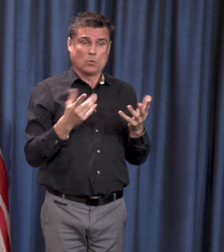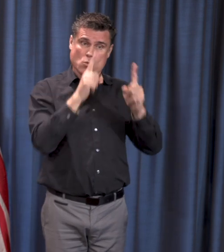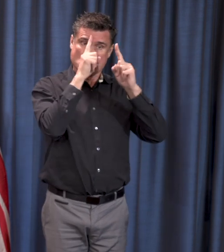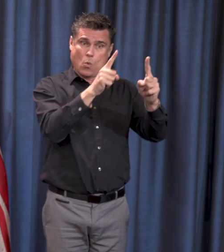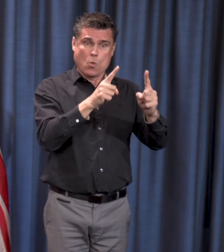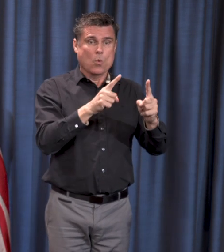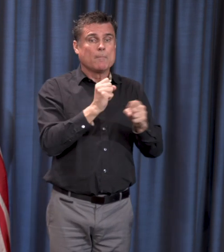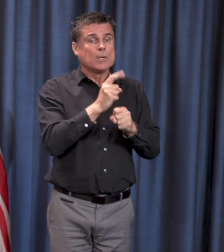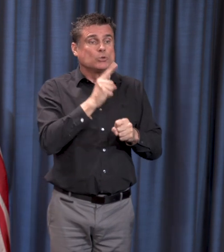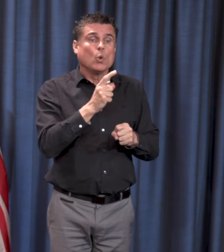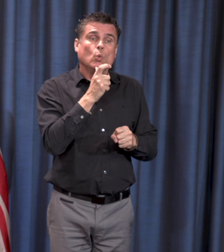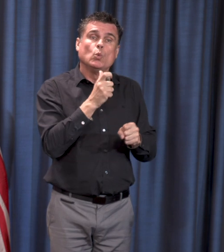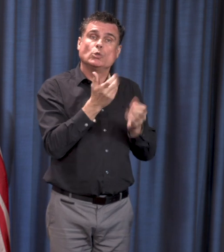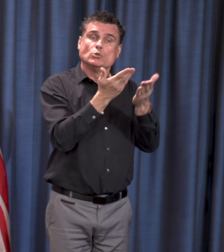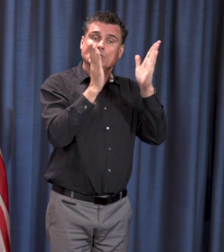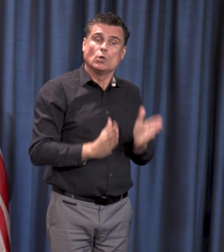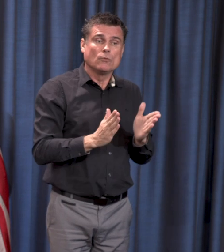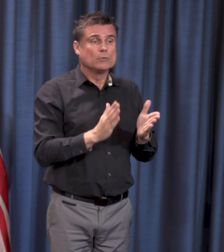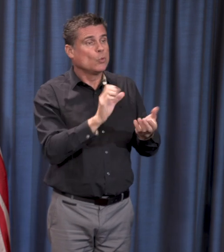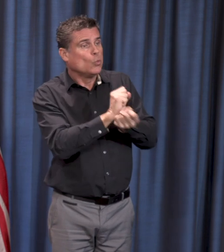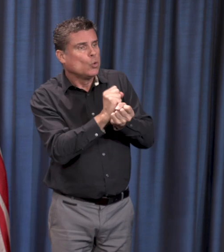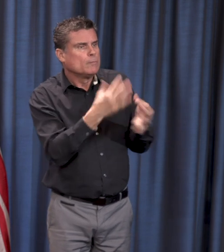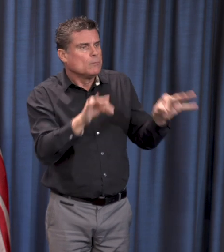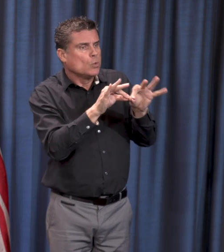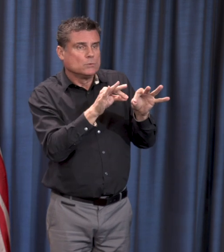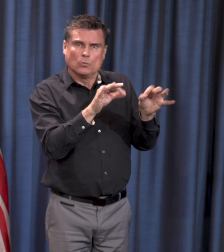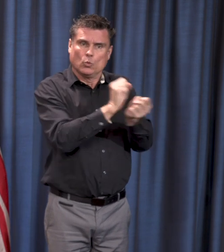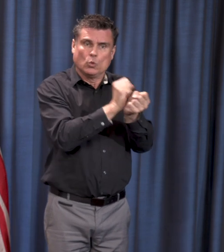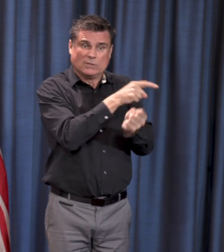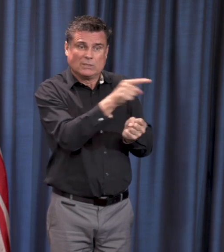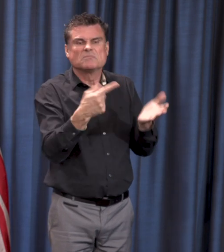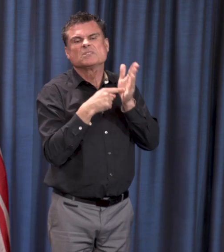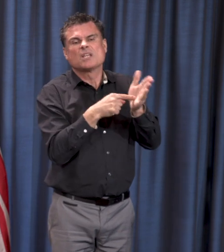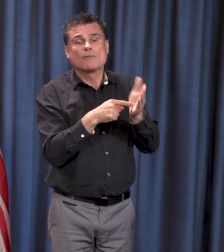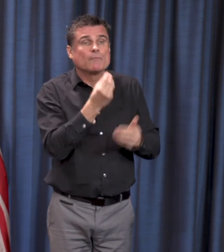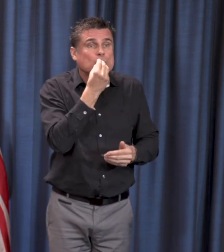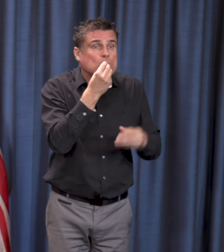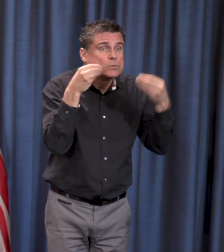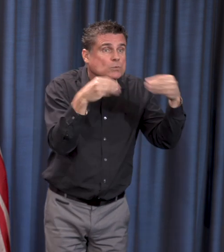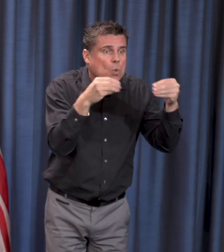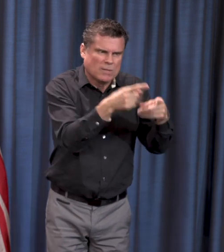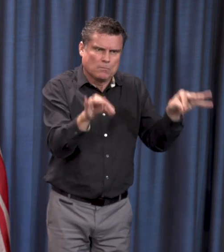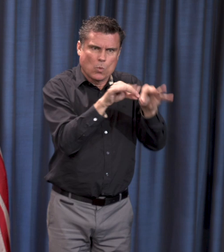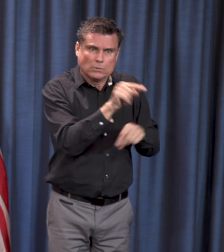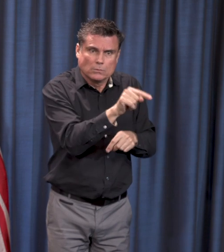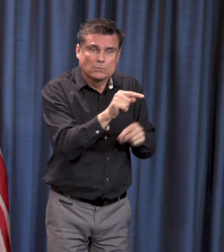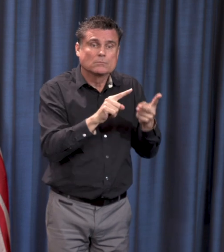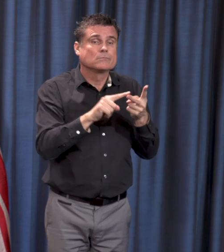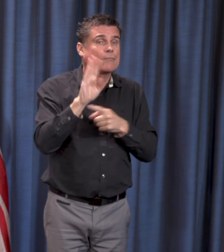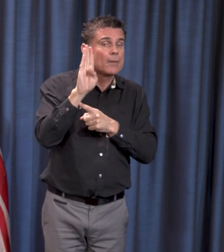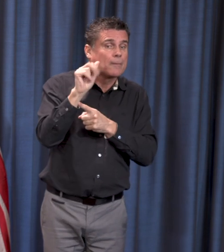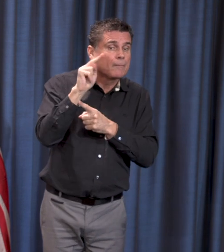So things like our grocery stores are essential, our banks, our pharmacies. But we need to have